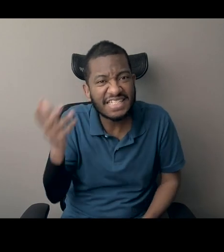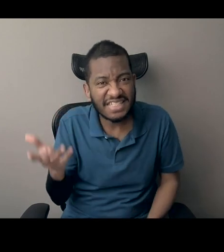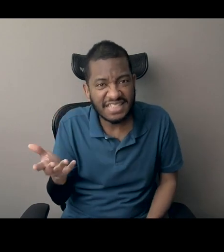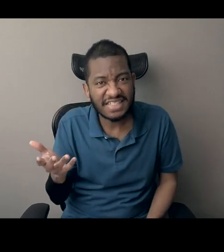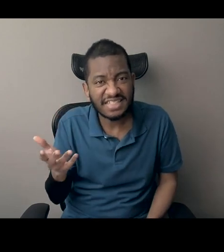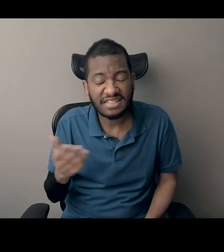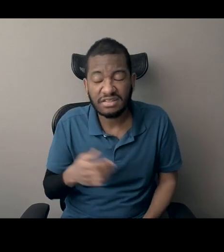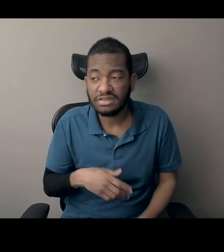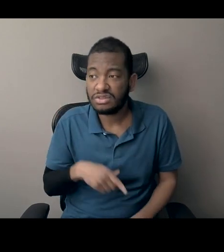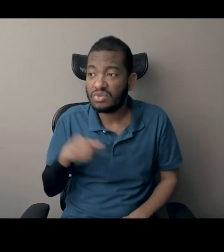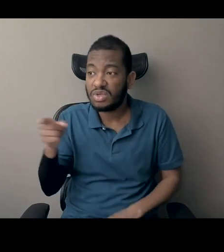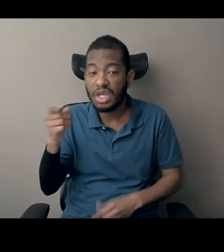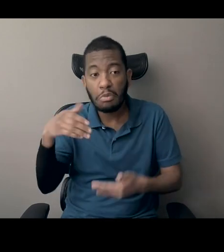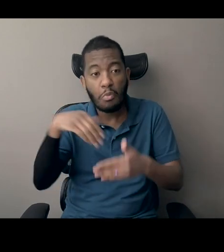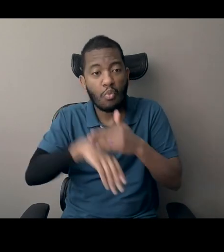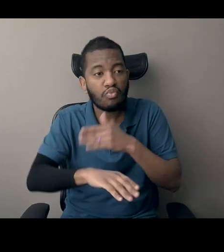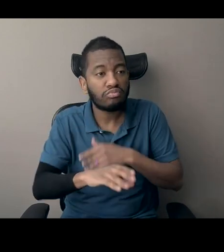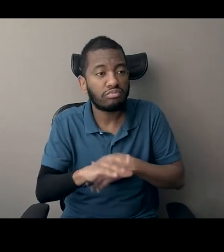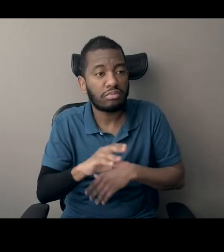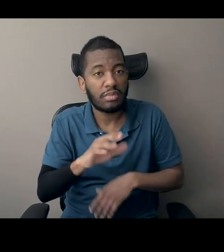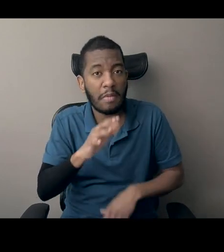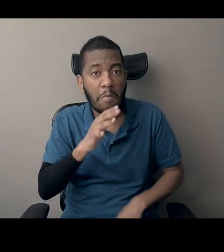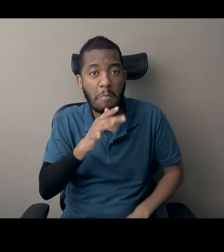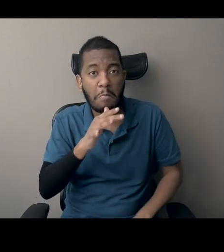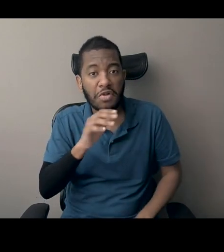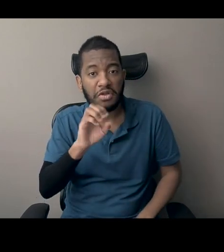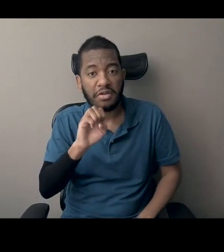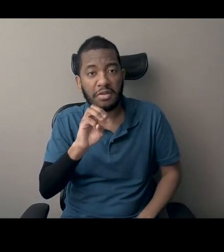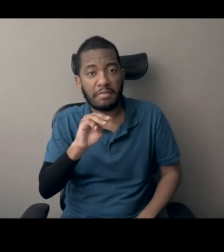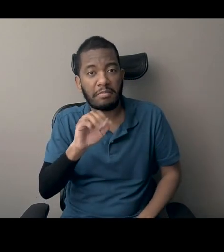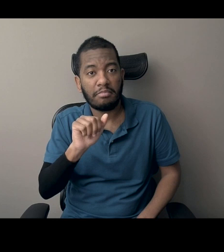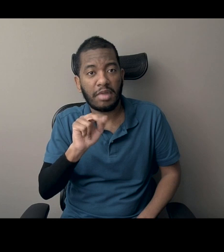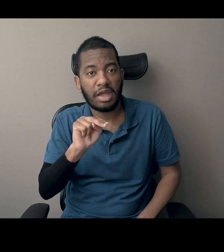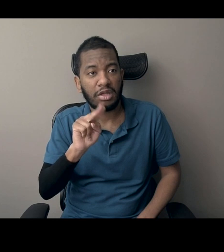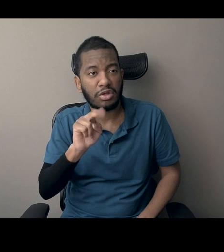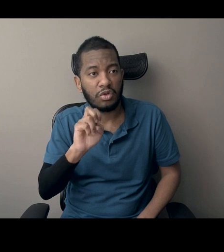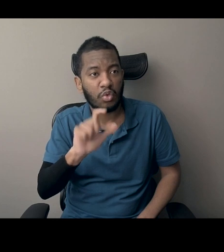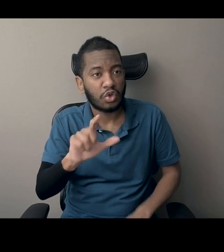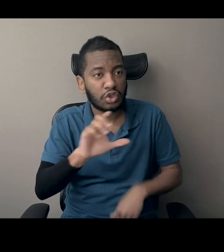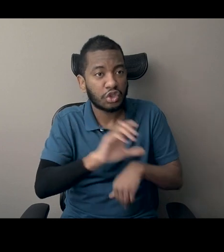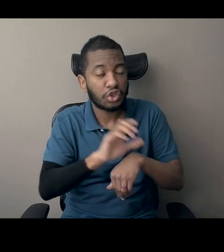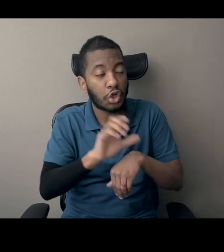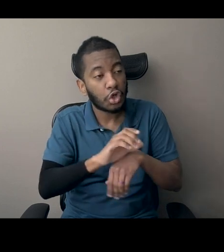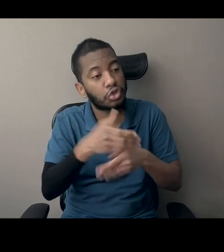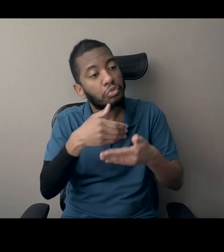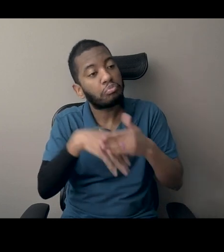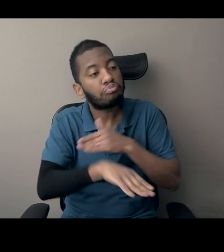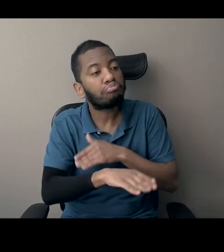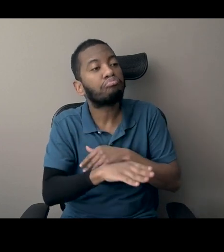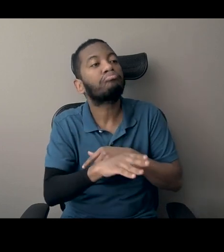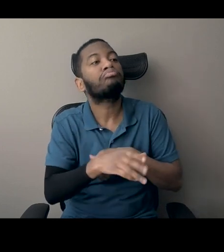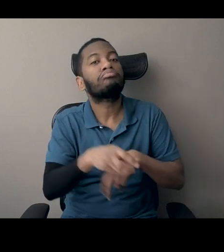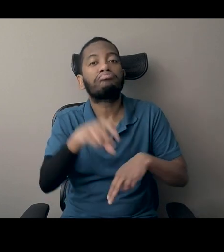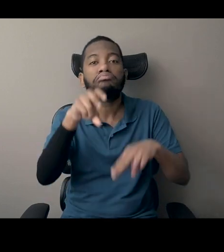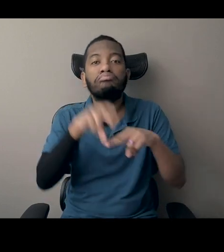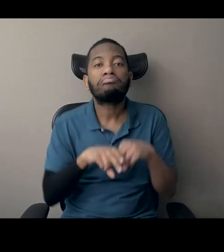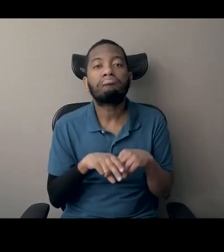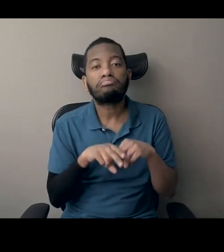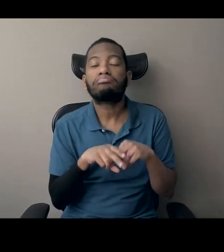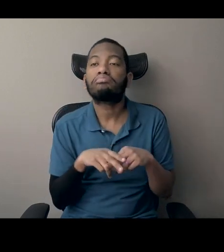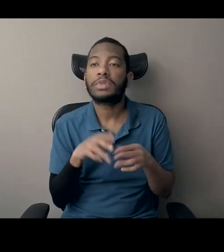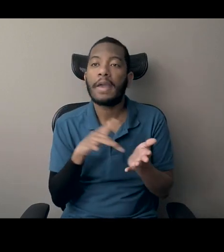Emanuel church and sat in Bible study for an hour before, you know, unleashing this,